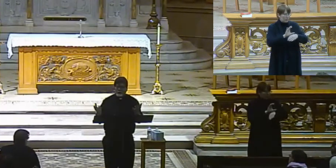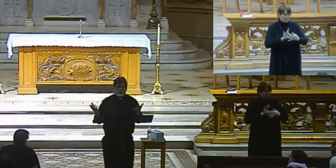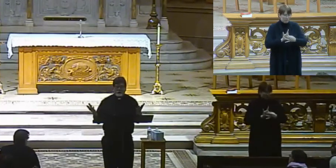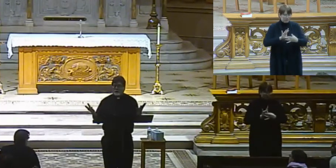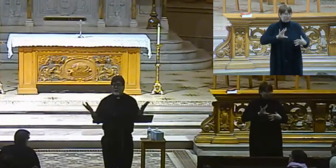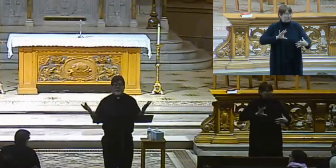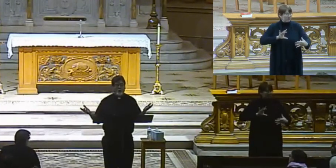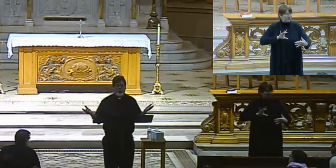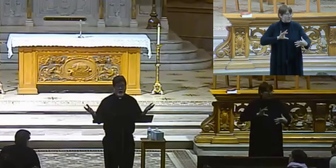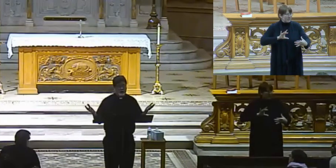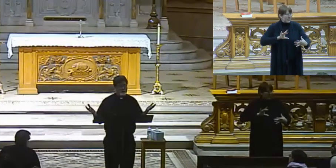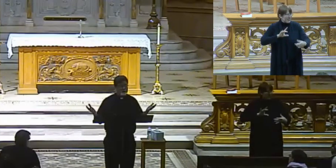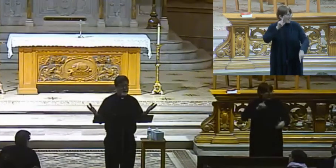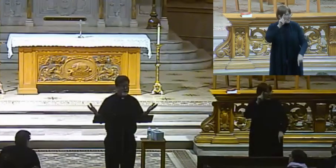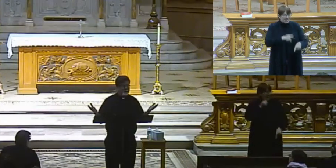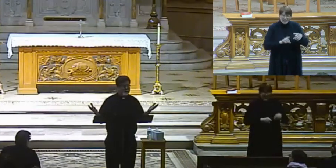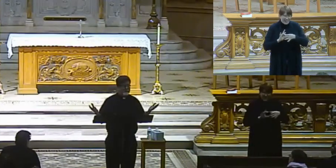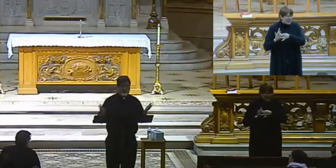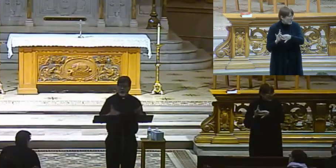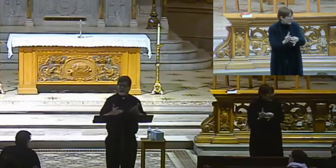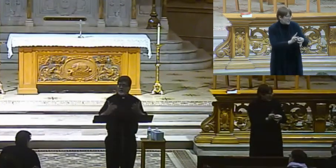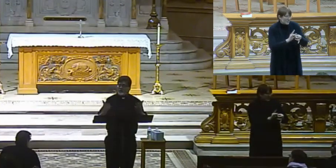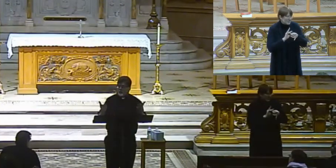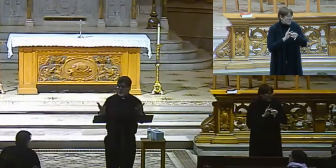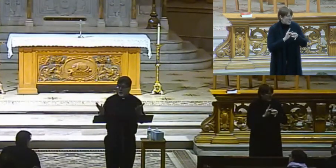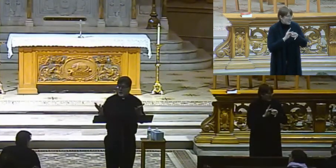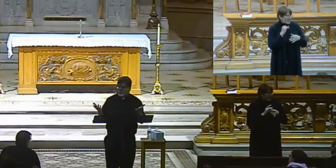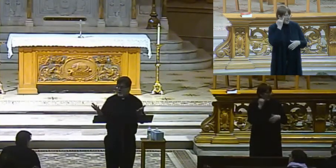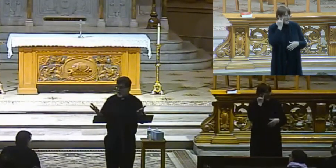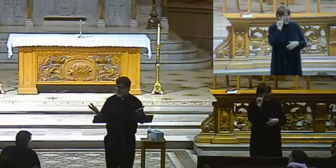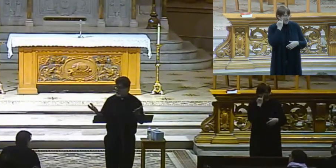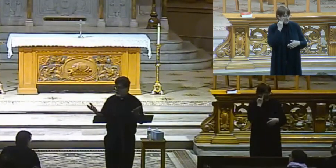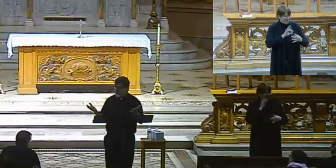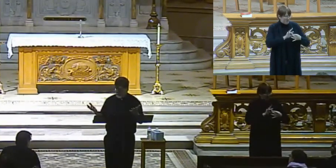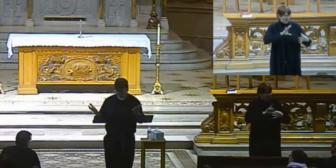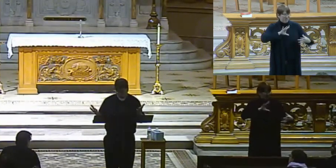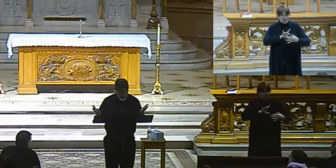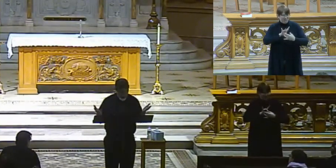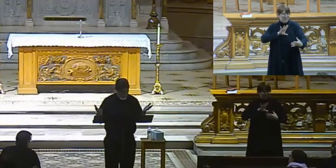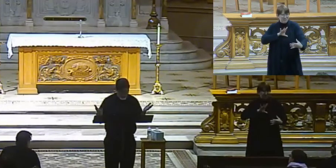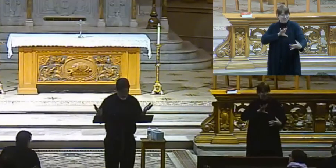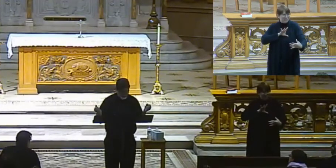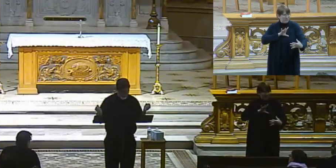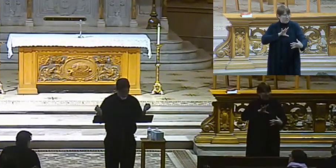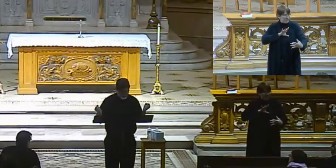how can the church be won if she is disunified, all right?